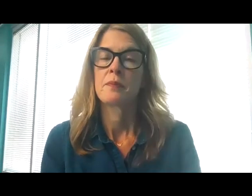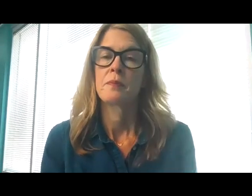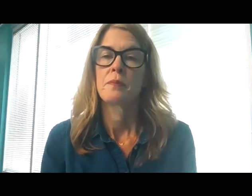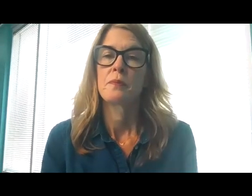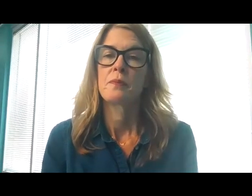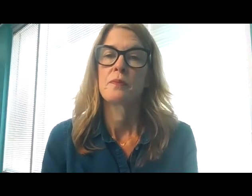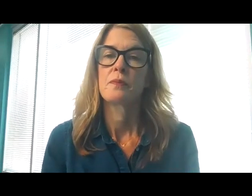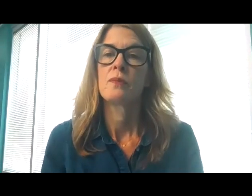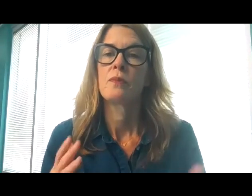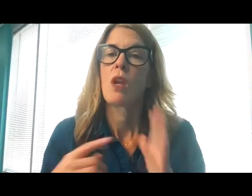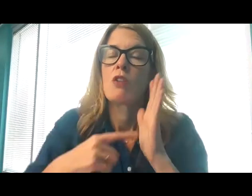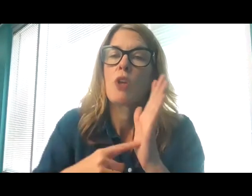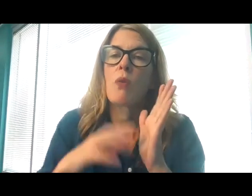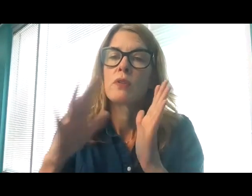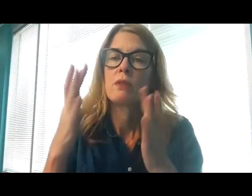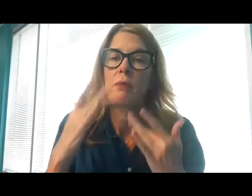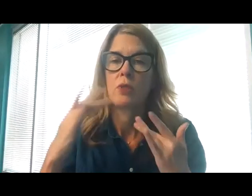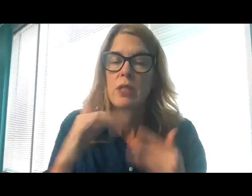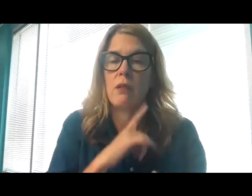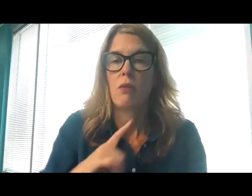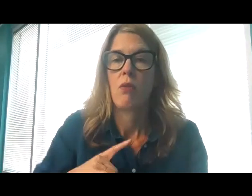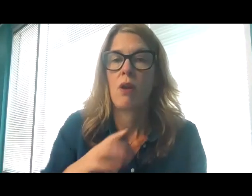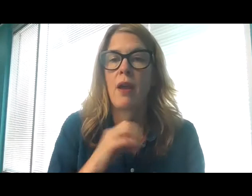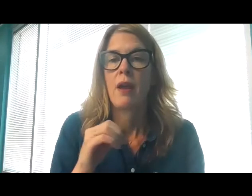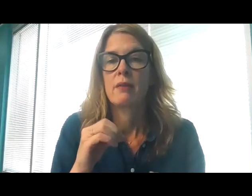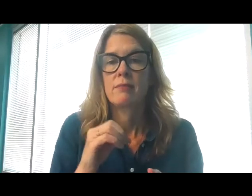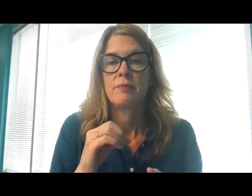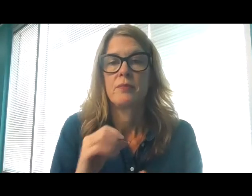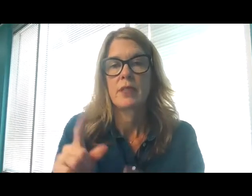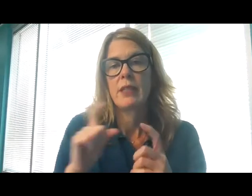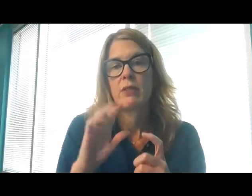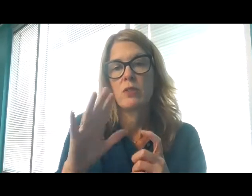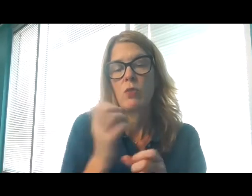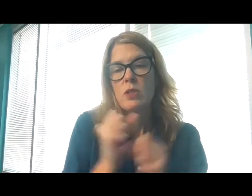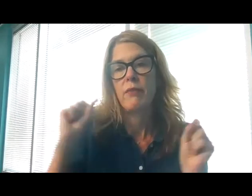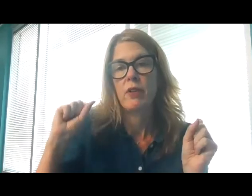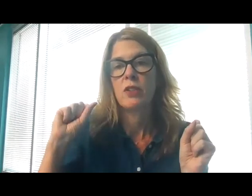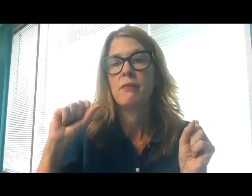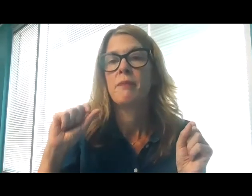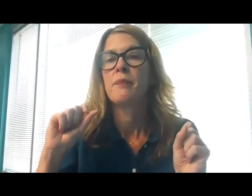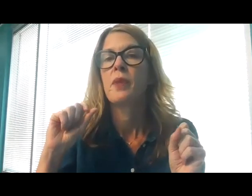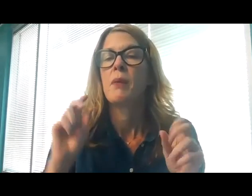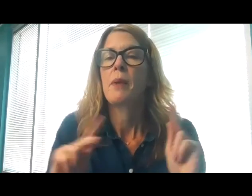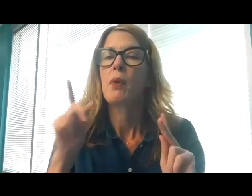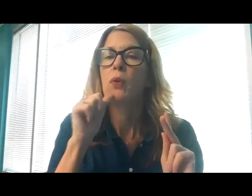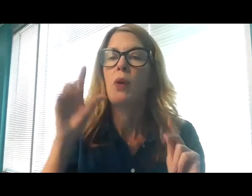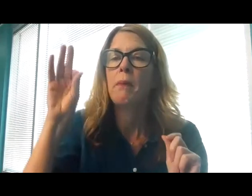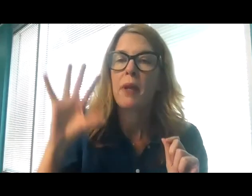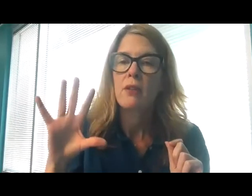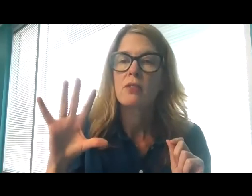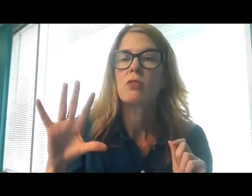Let Let us your mercy, O Lord, and grant us your salvation. Clothe your ministers with righteousness.